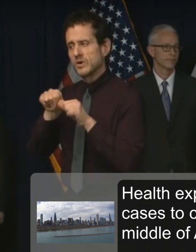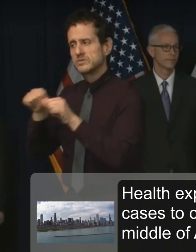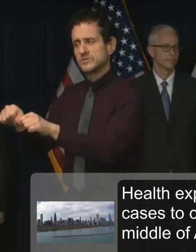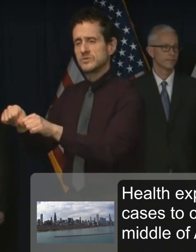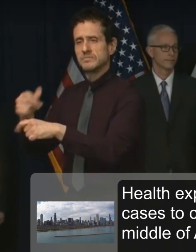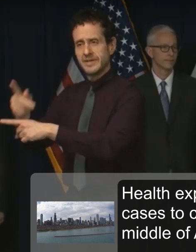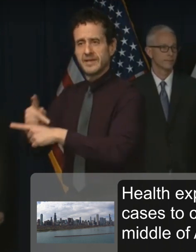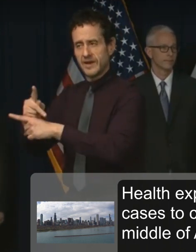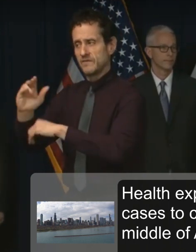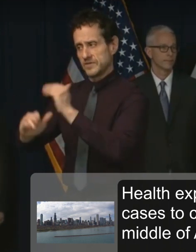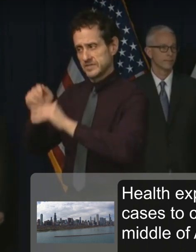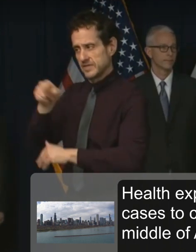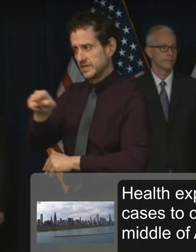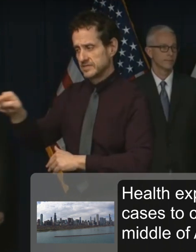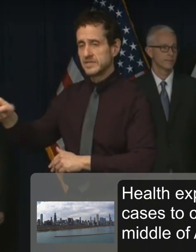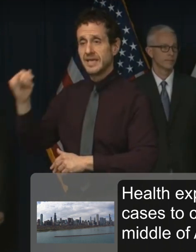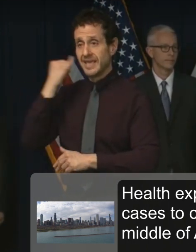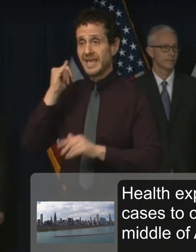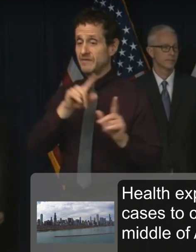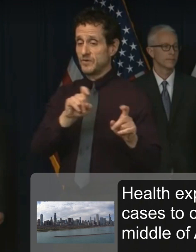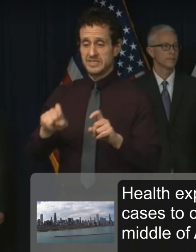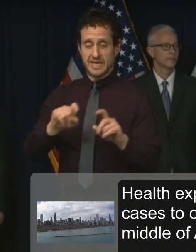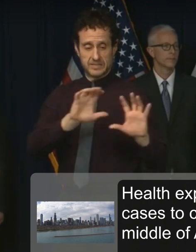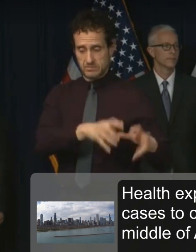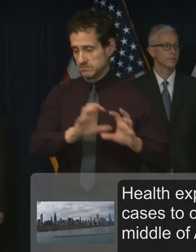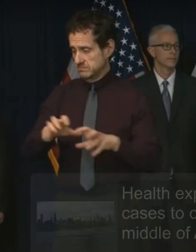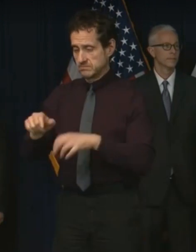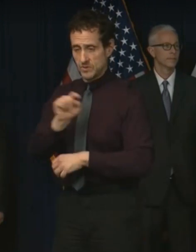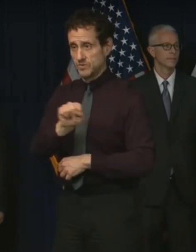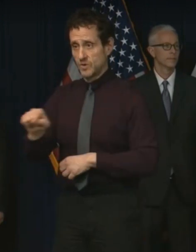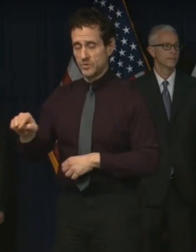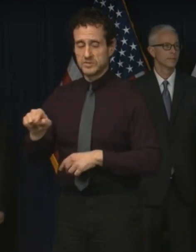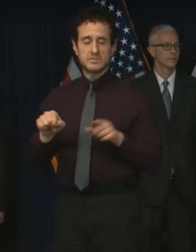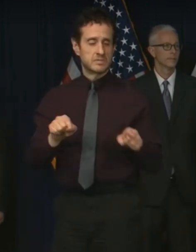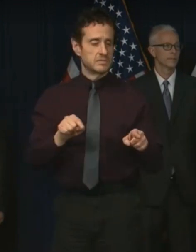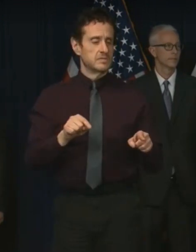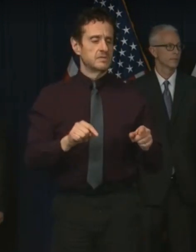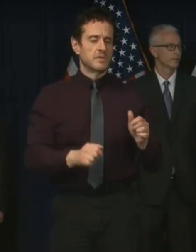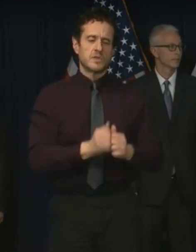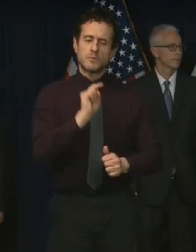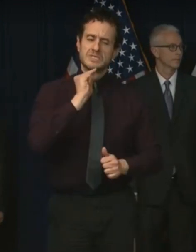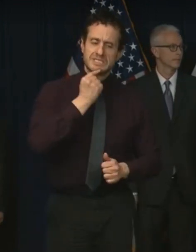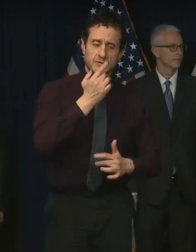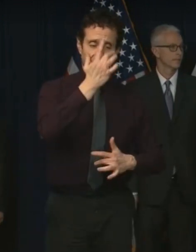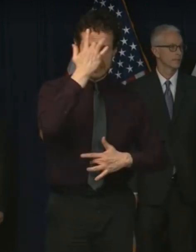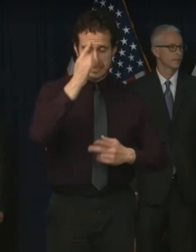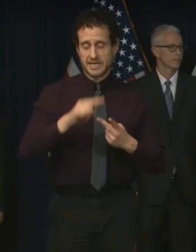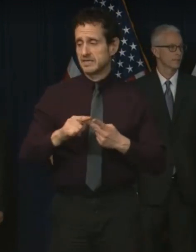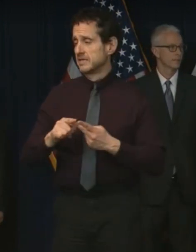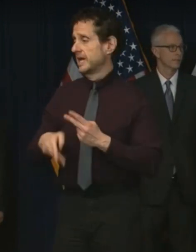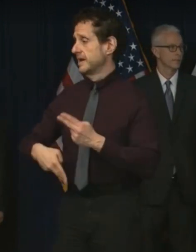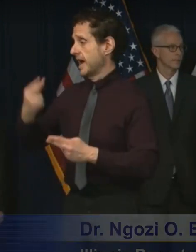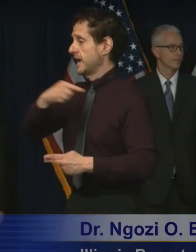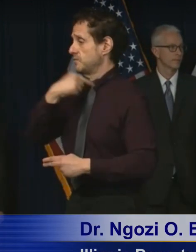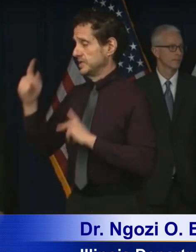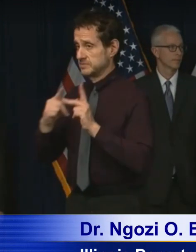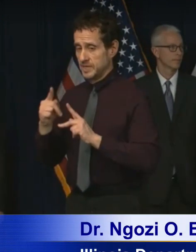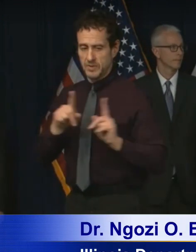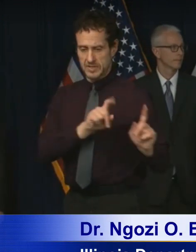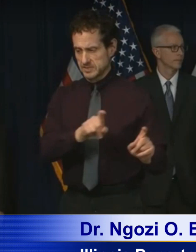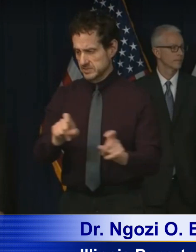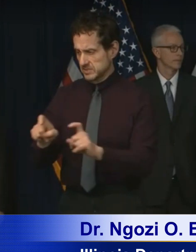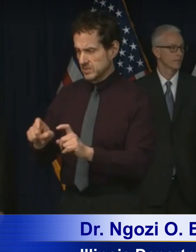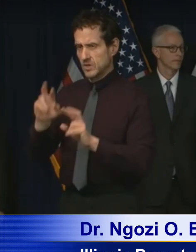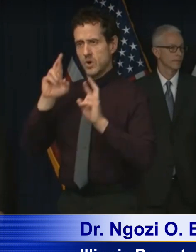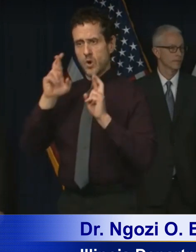facilities. By testing those with the most severe illness and those at the highest risk, we will hopefully